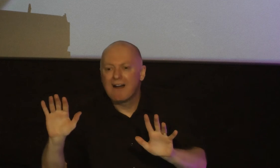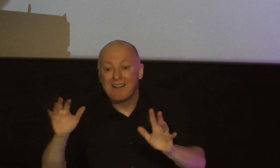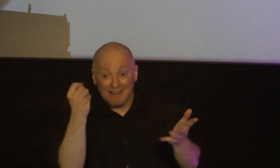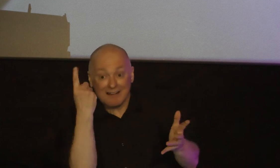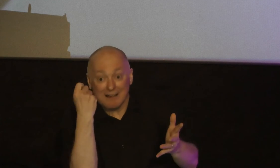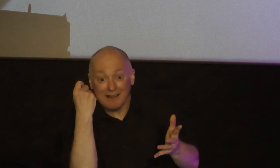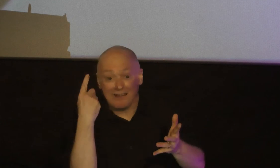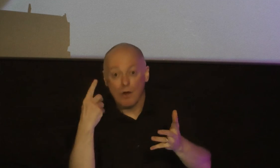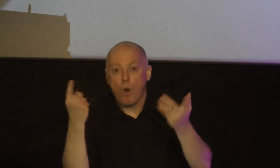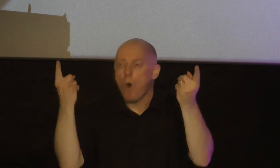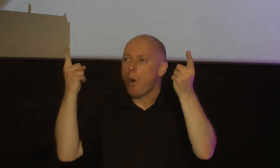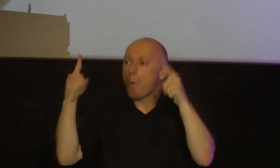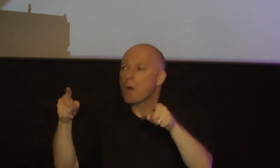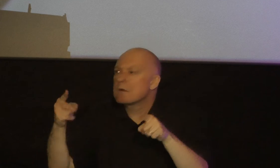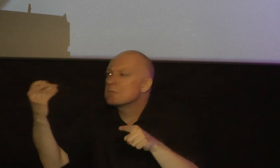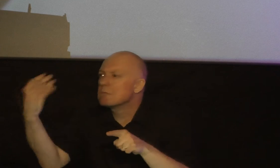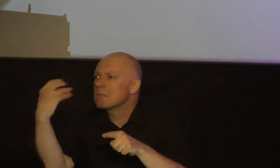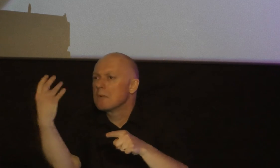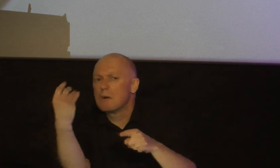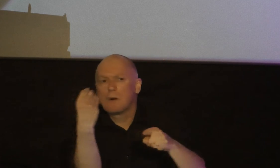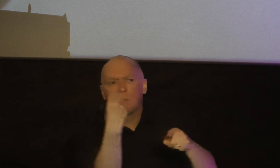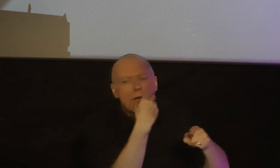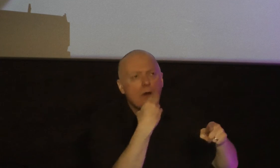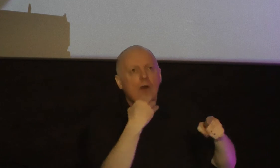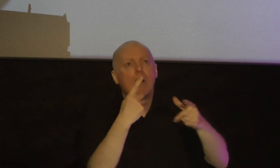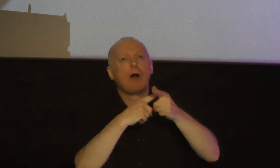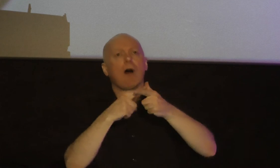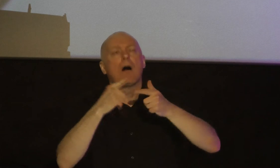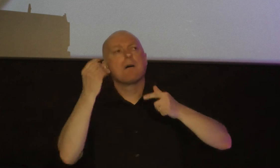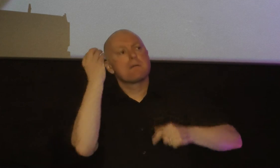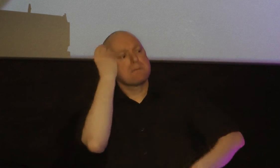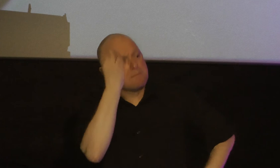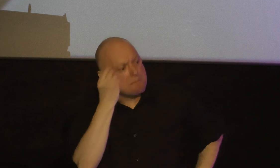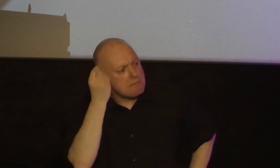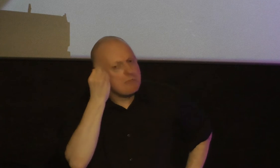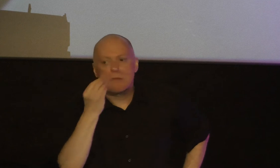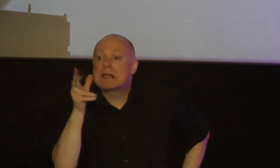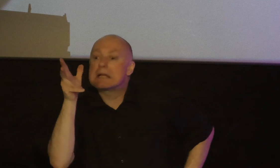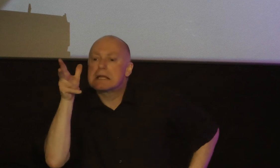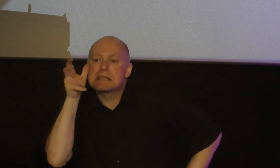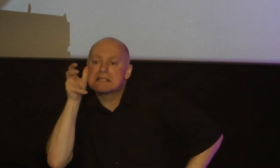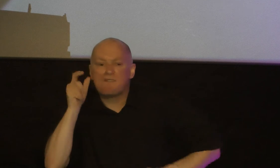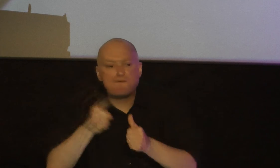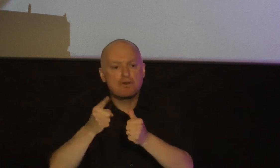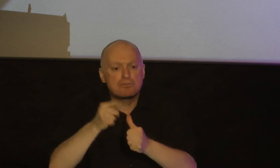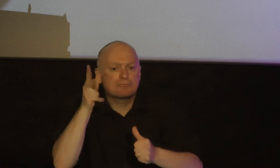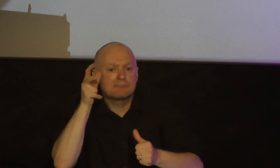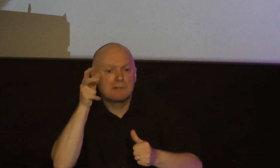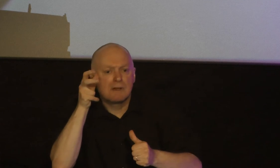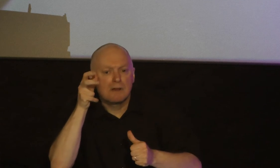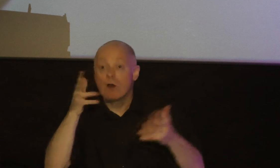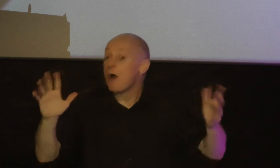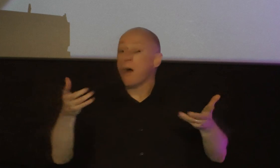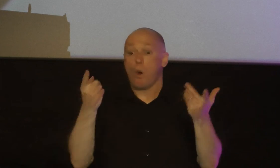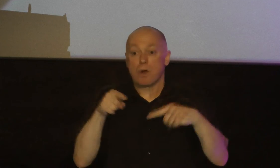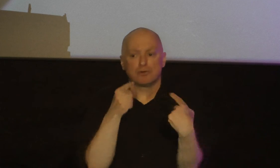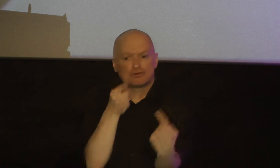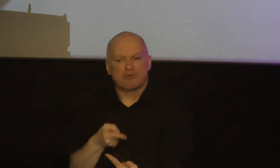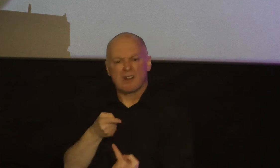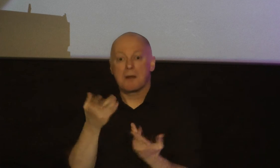wider perspective than only what's in here comes from listening and when you're struggling during a tough season of your